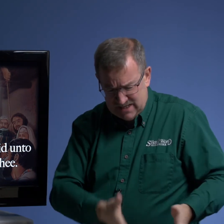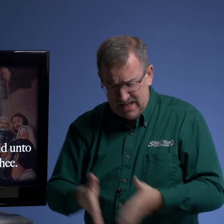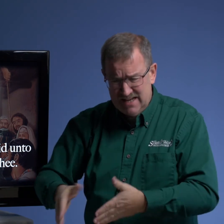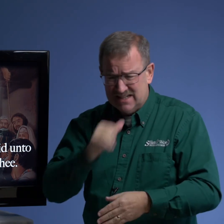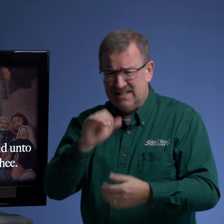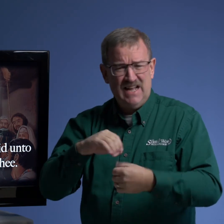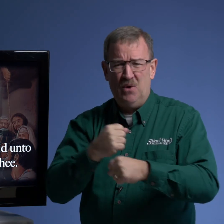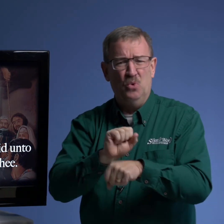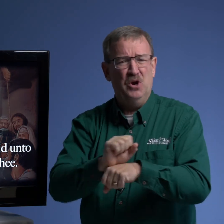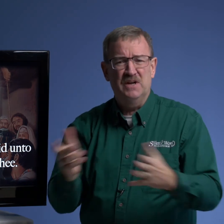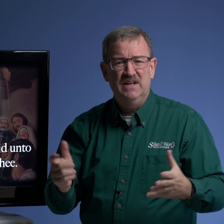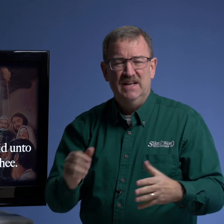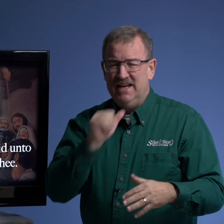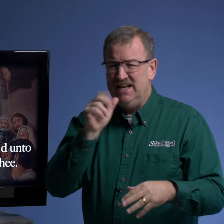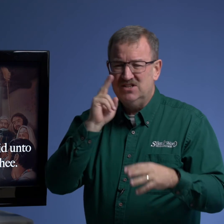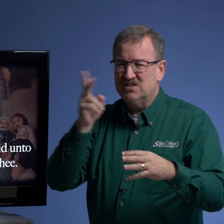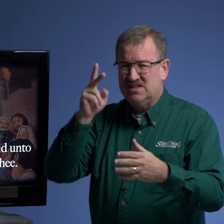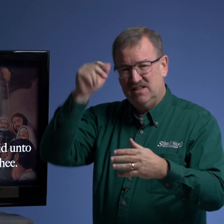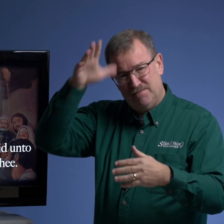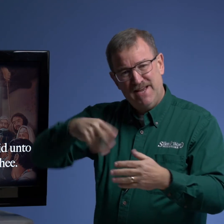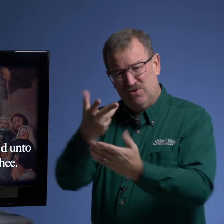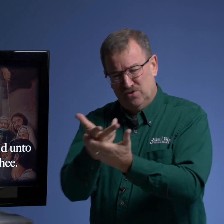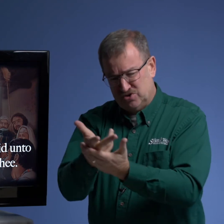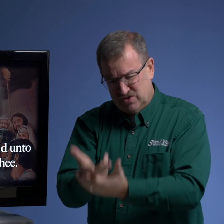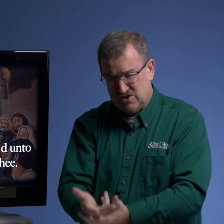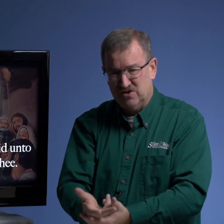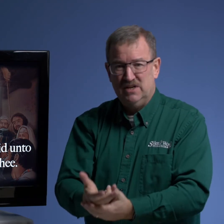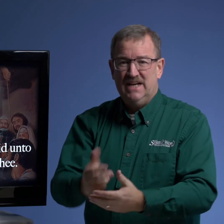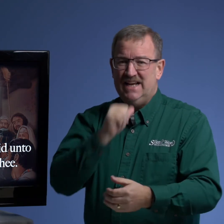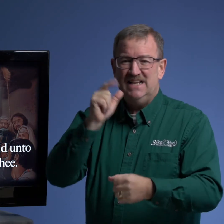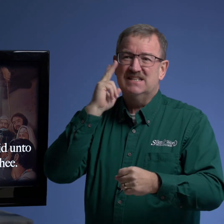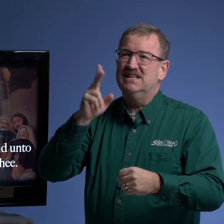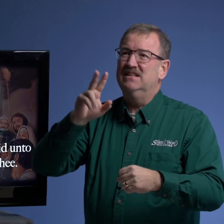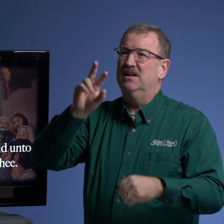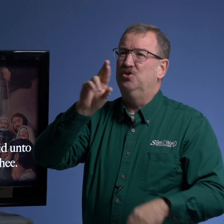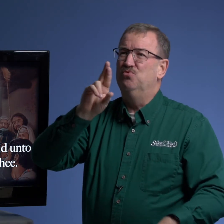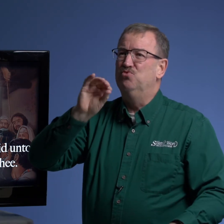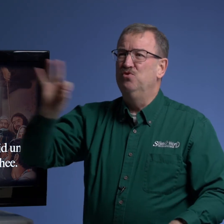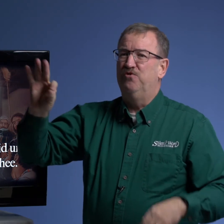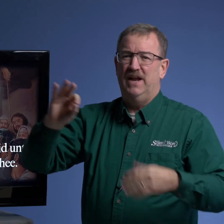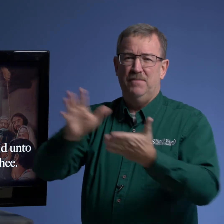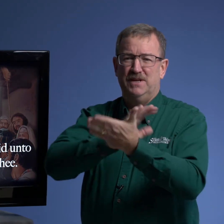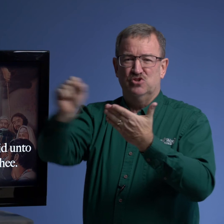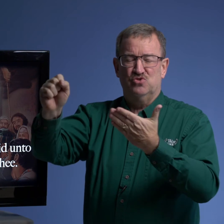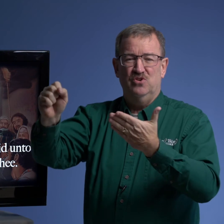legs that did not work he didn't just see the man on the stretcher he didn't see that the roof that had been destroyed